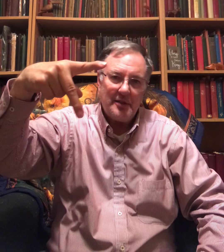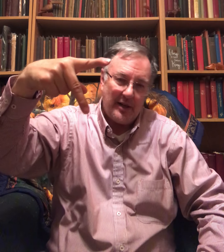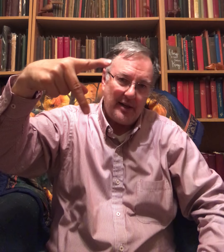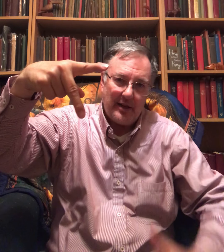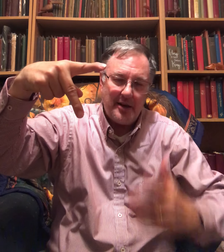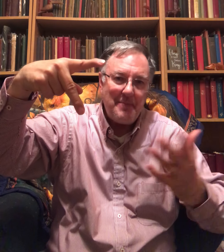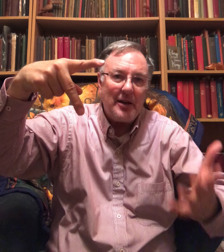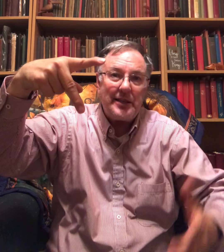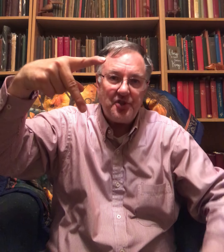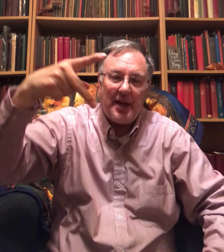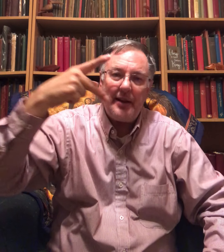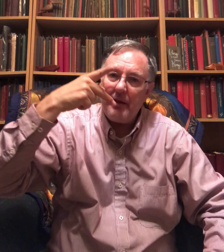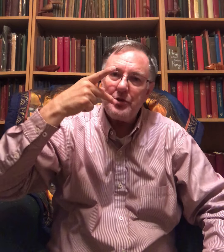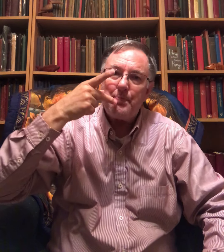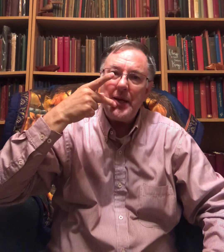an American Sign Language P,